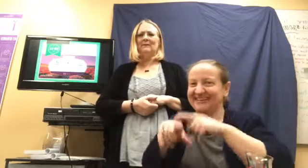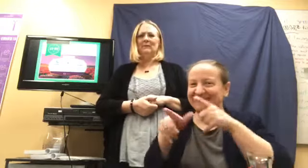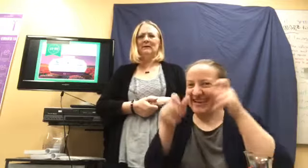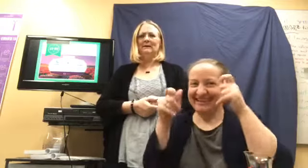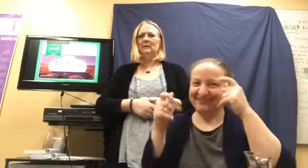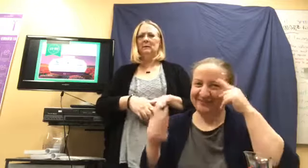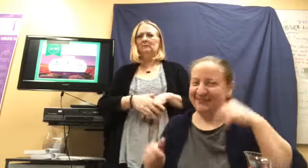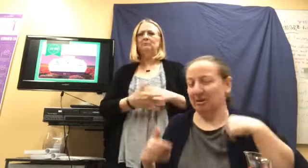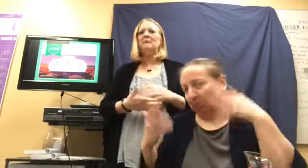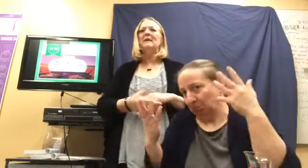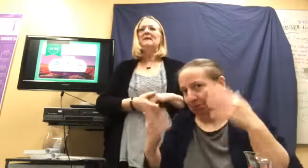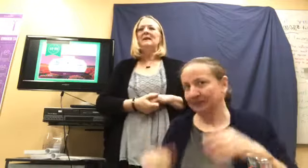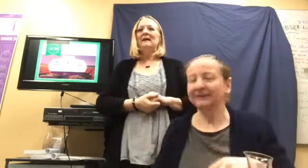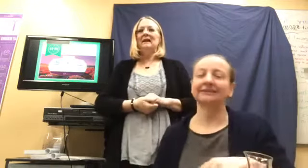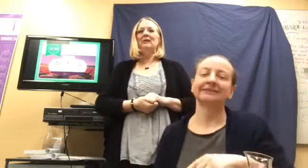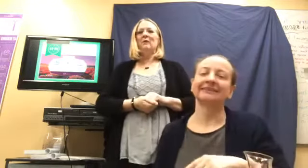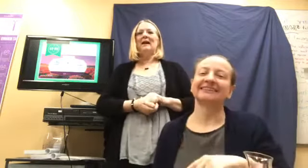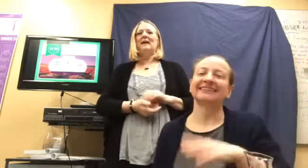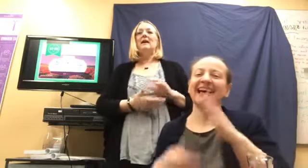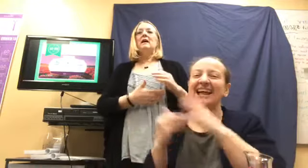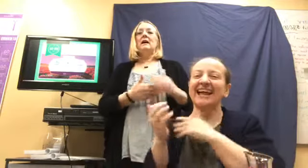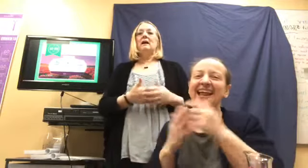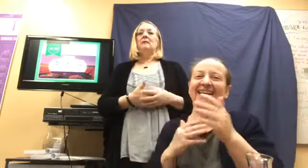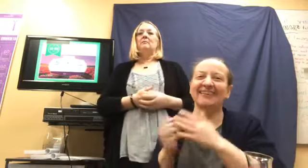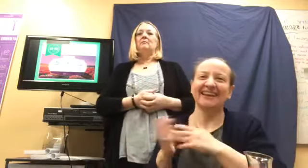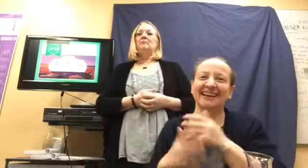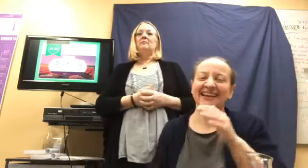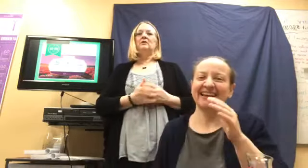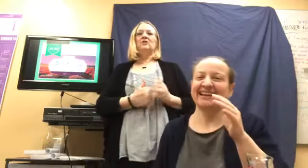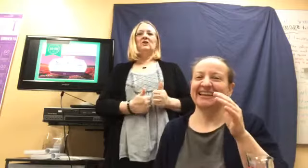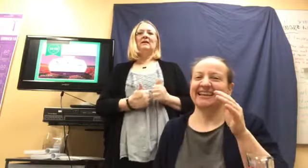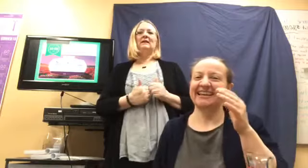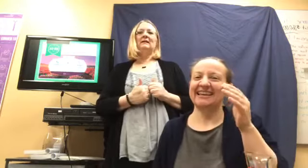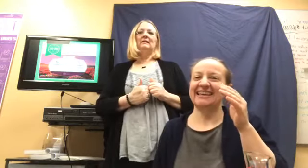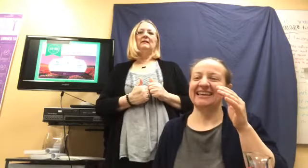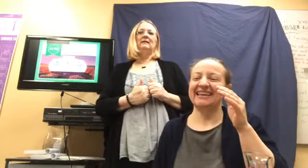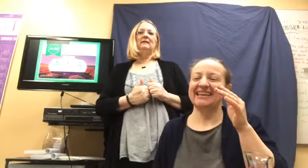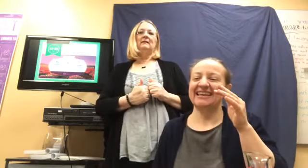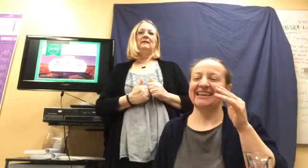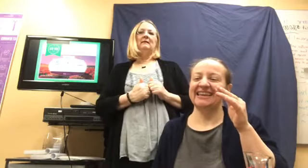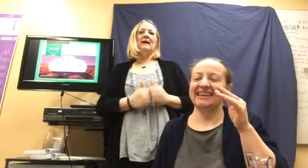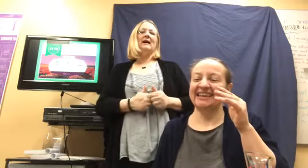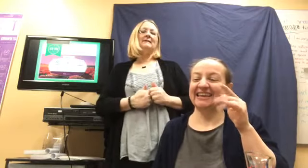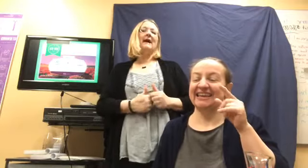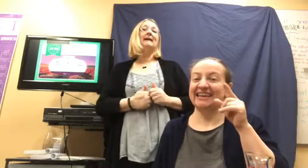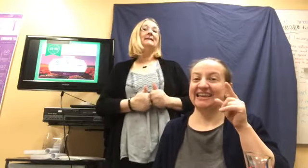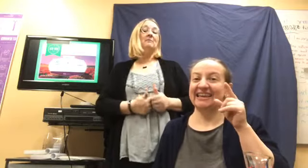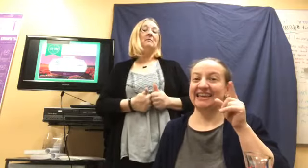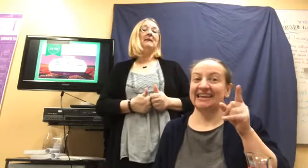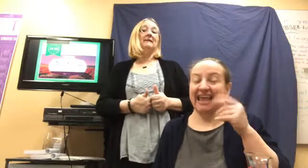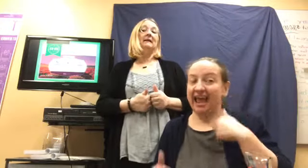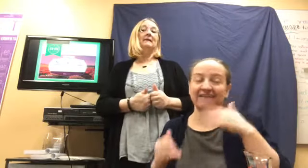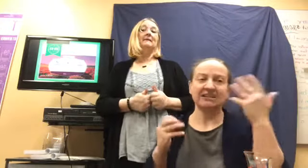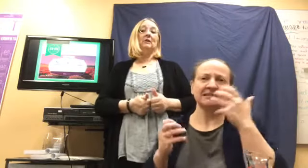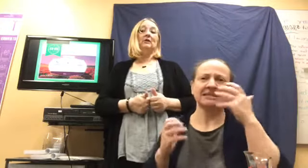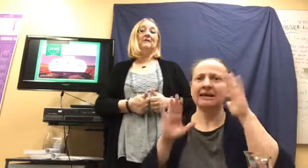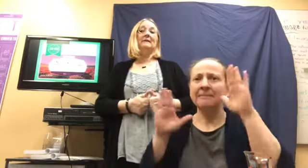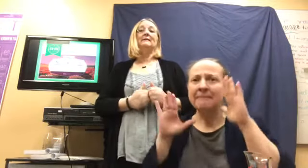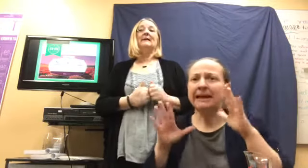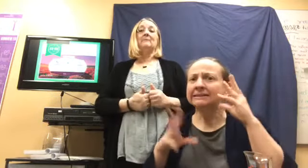for me. So, anyway, um, she has had some amazing experiences and